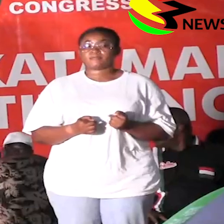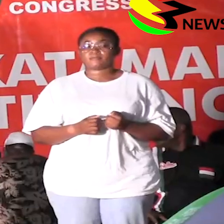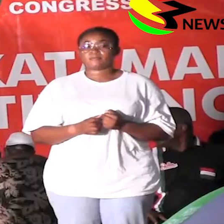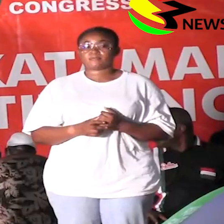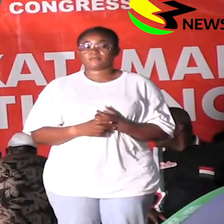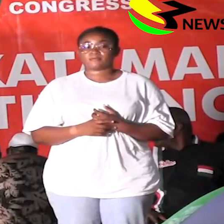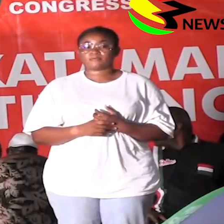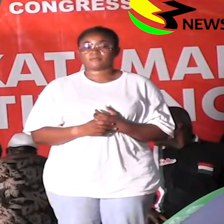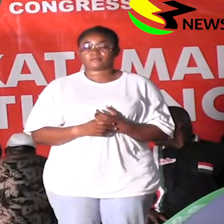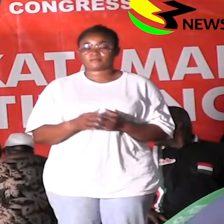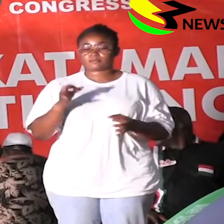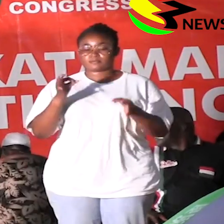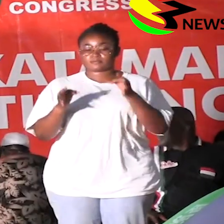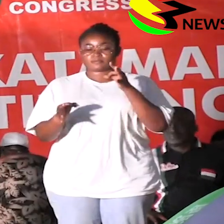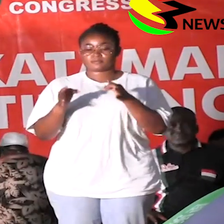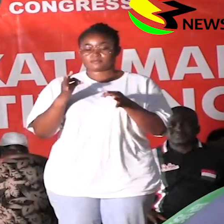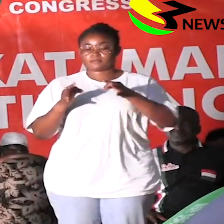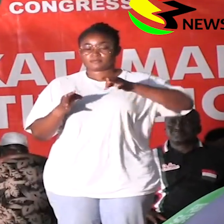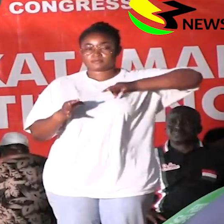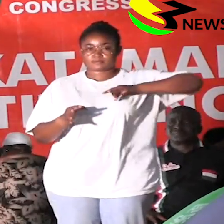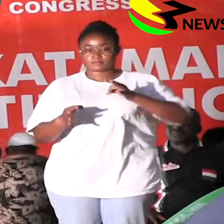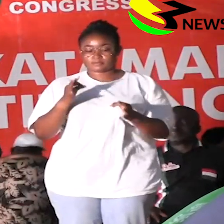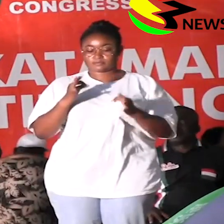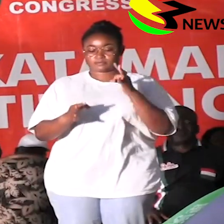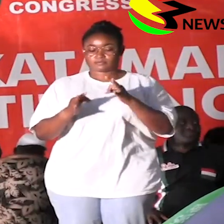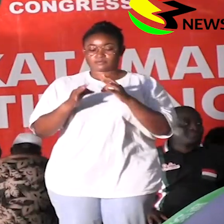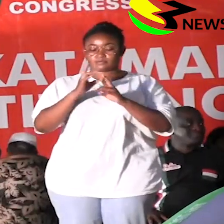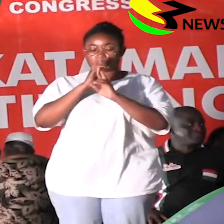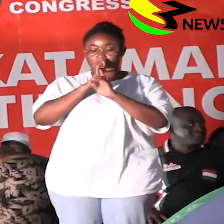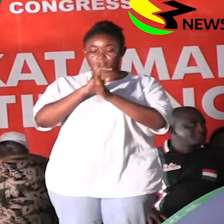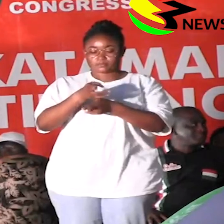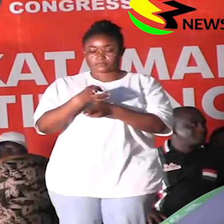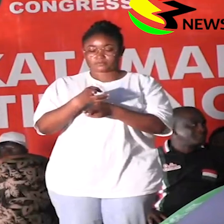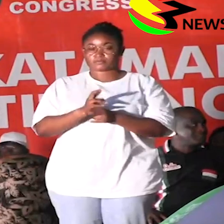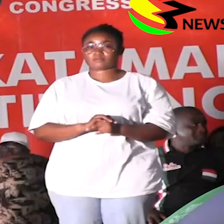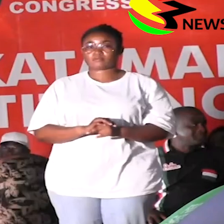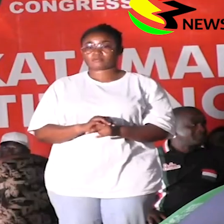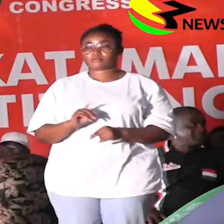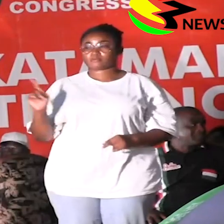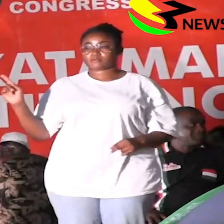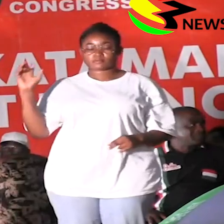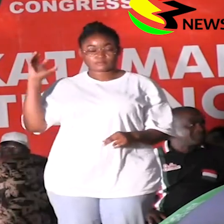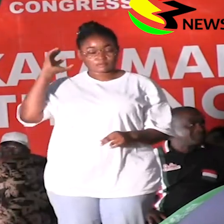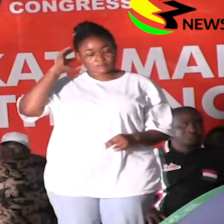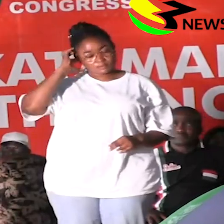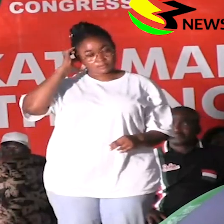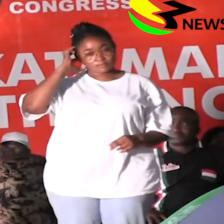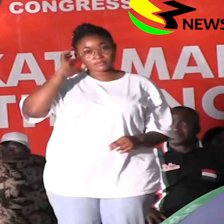If the report I am hearing